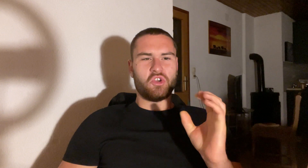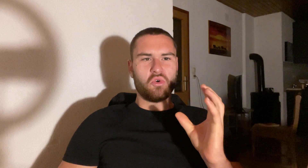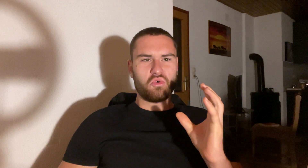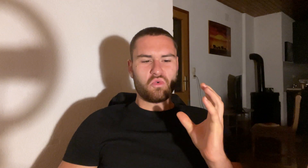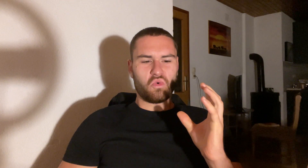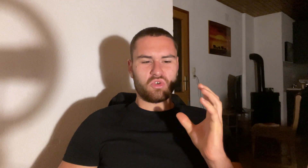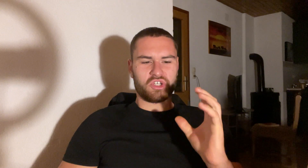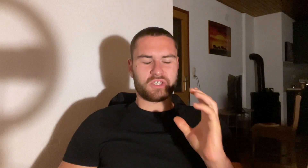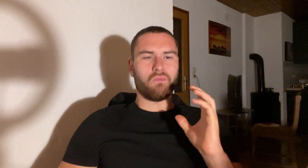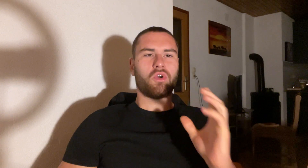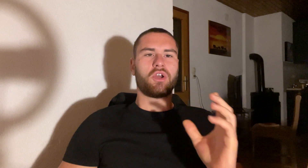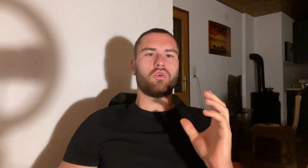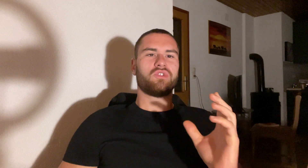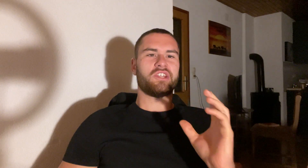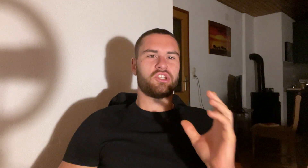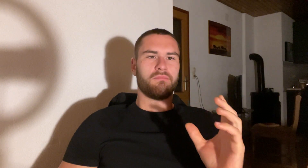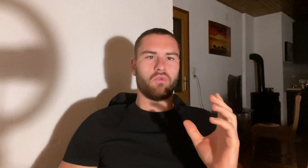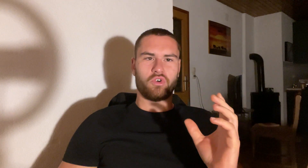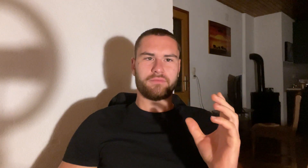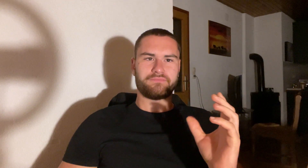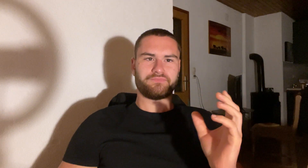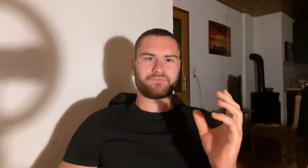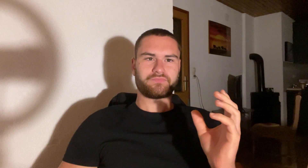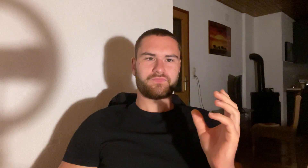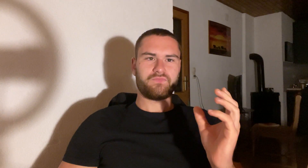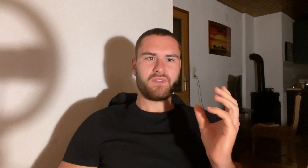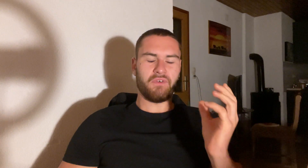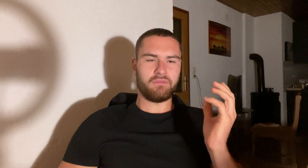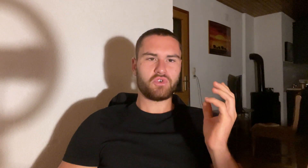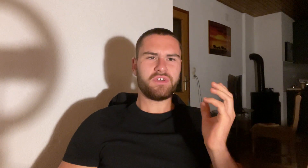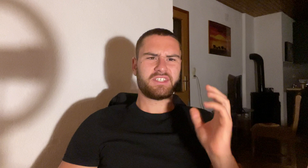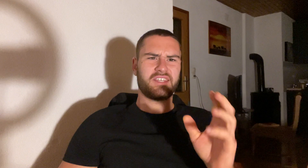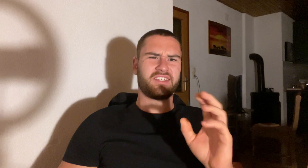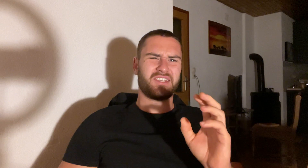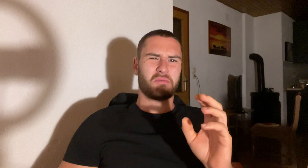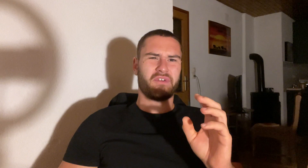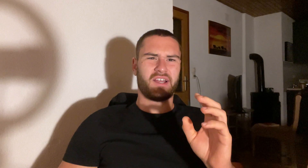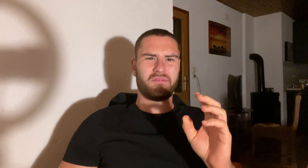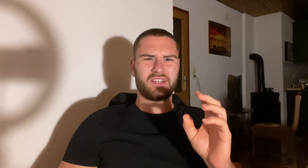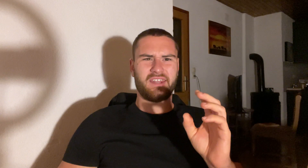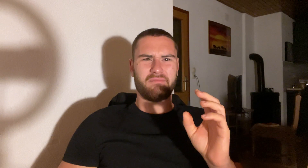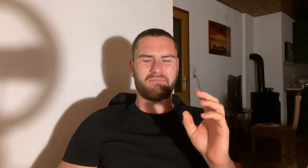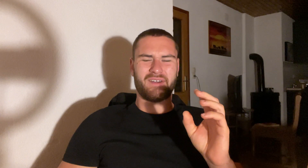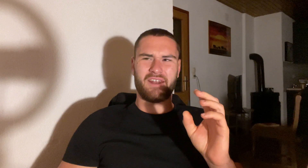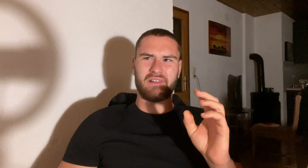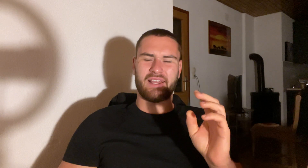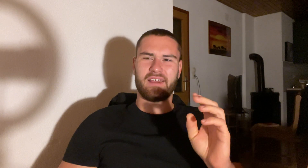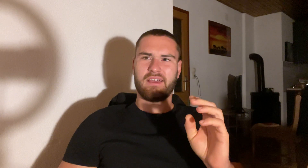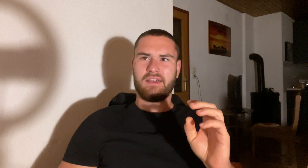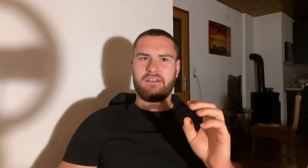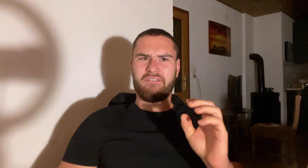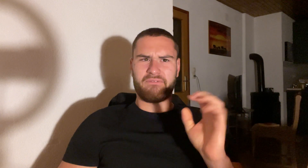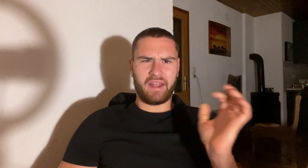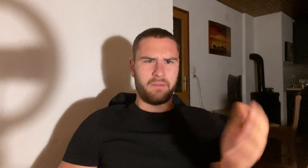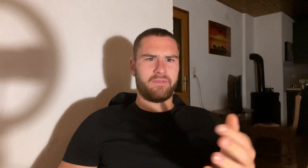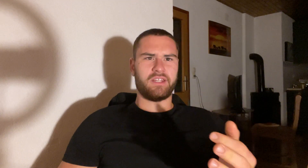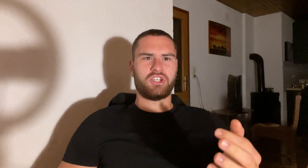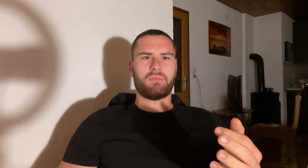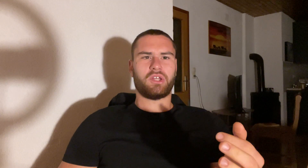you just want to go to the gym more. When I was going six days per week, I was getting kind of like fed up with the gym a lot